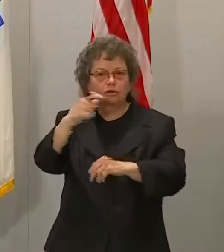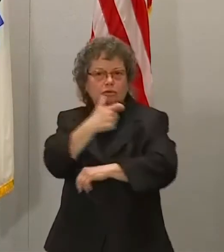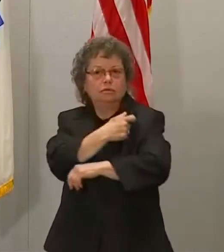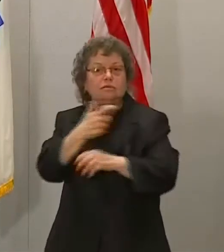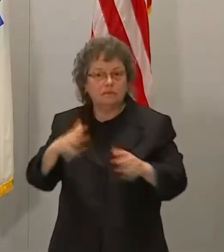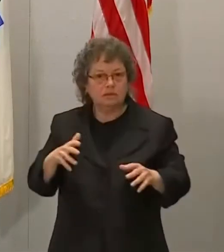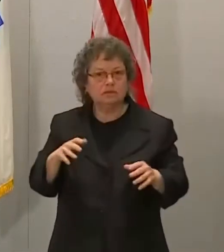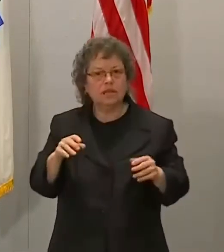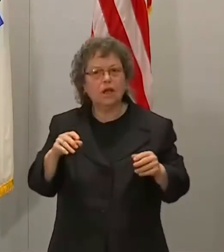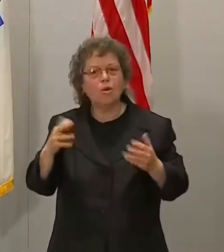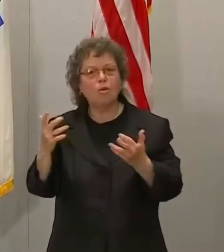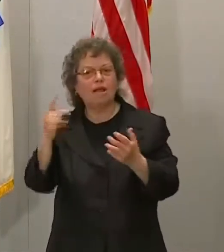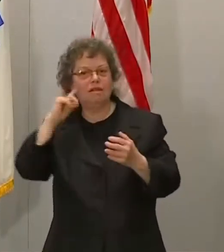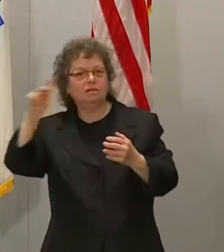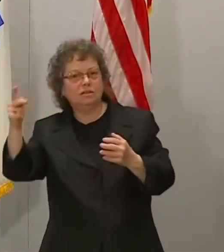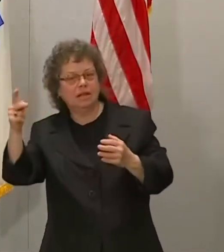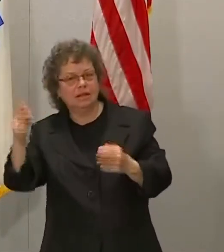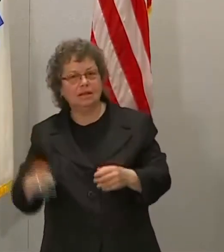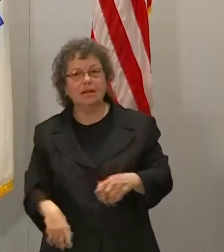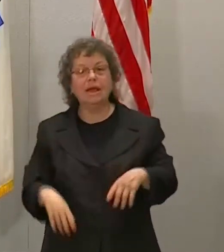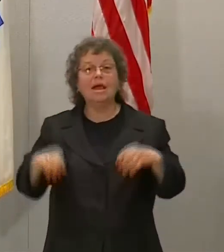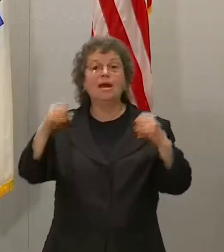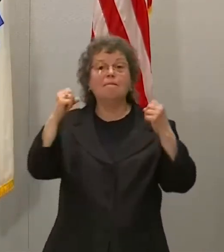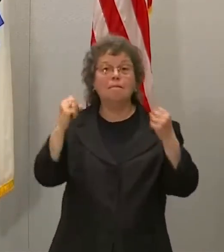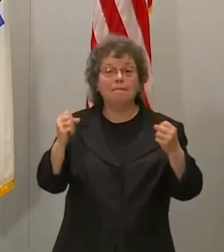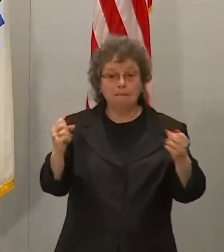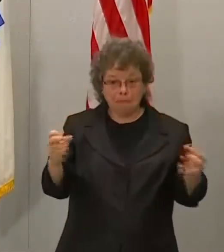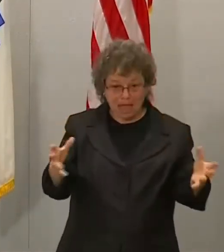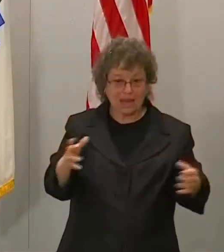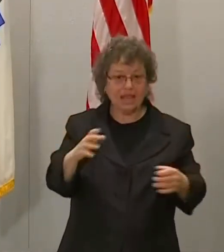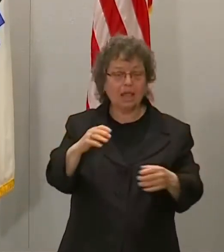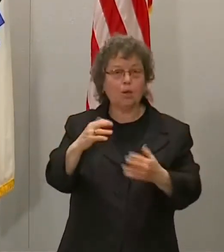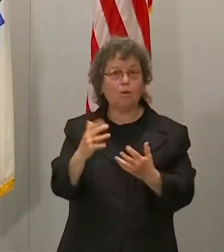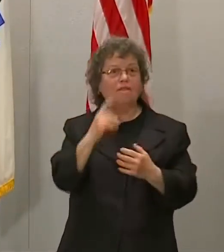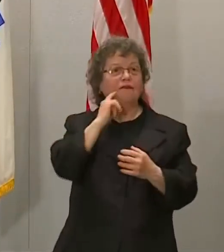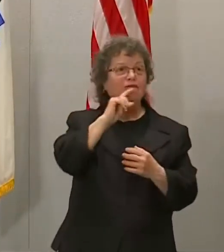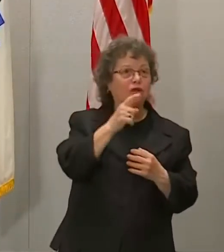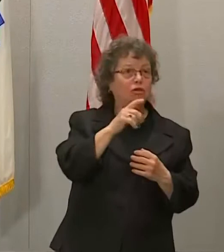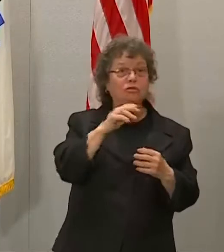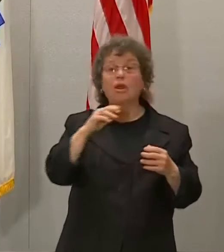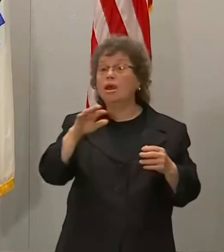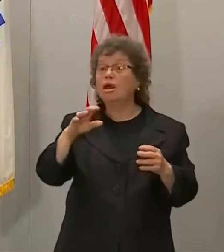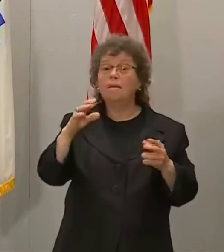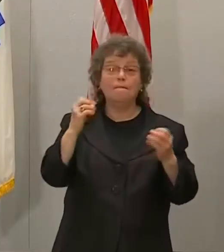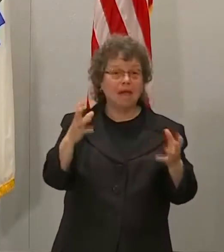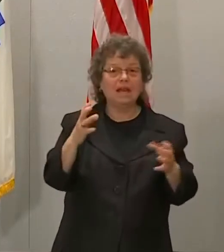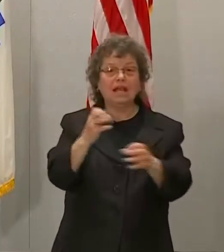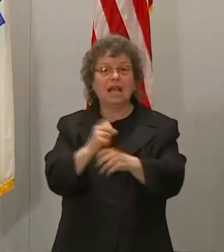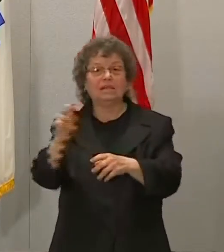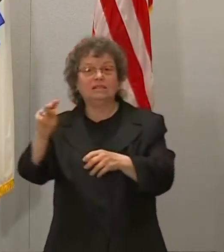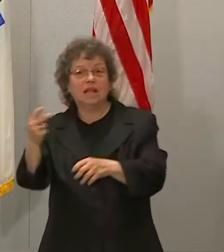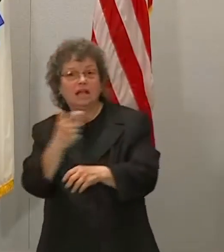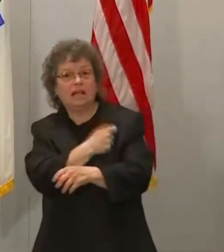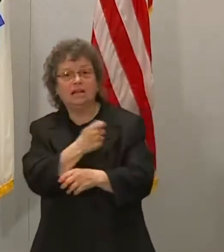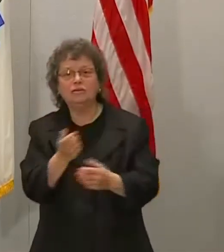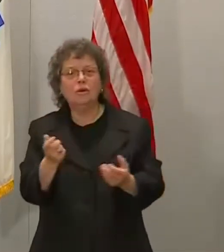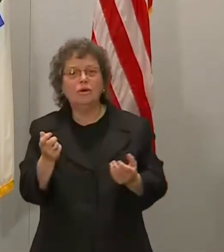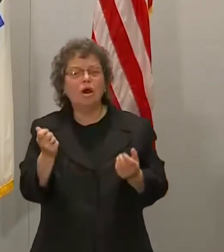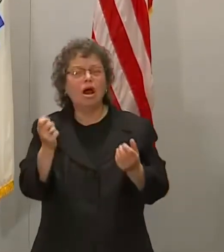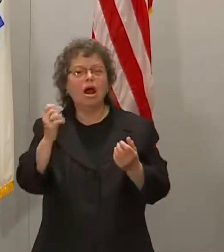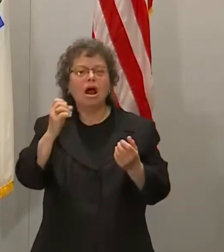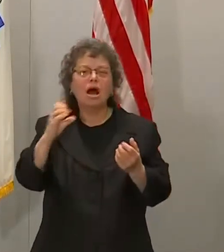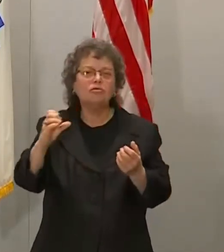people who are going to get first dosed who will then at some point in May get second dosed. I think, you know, hundreds of thousands of people,